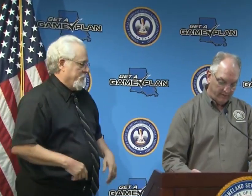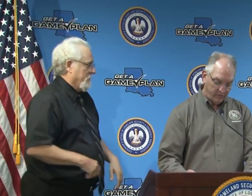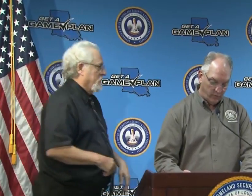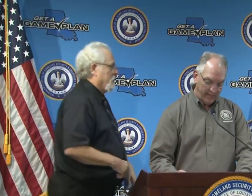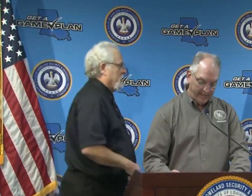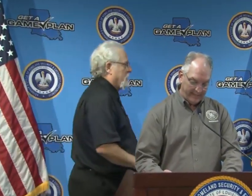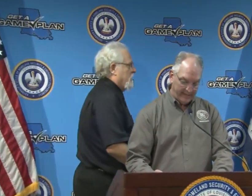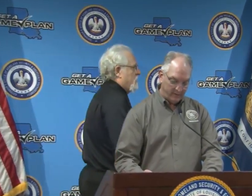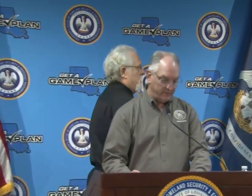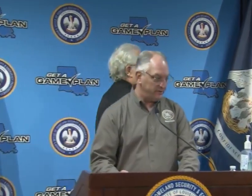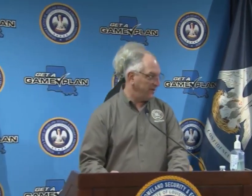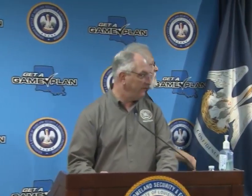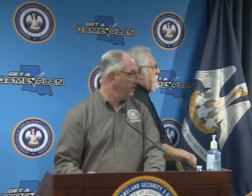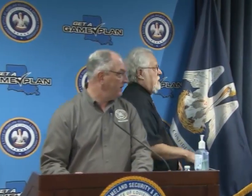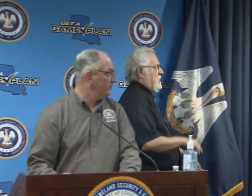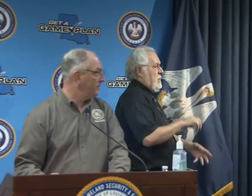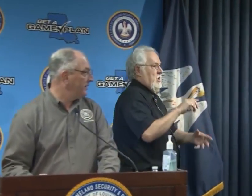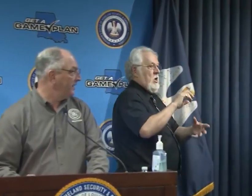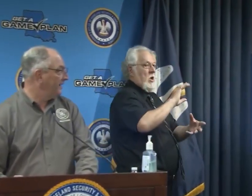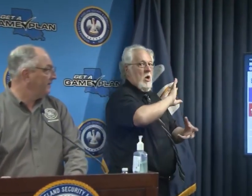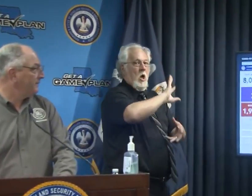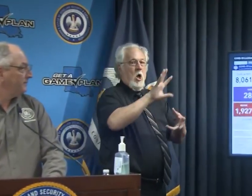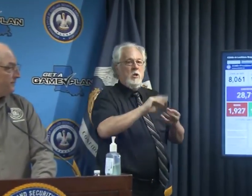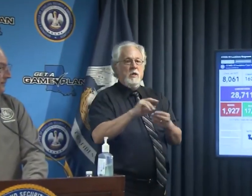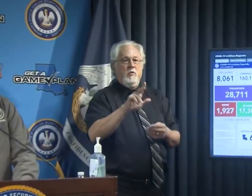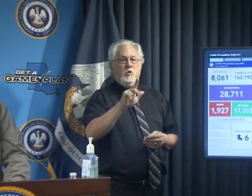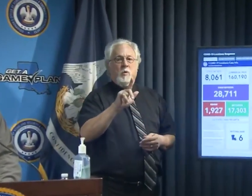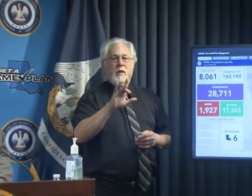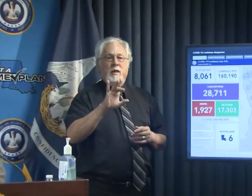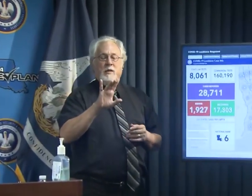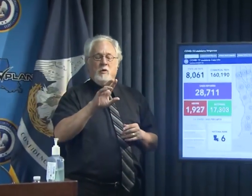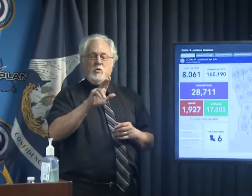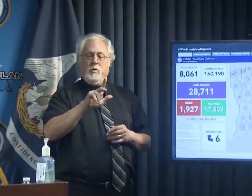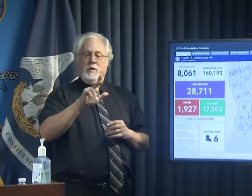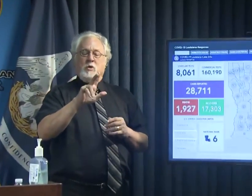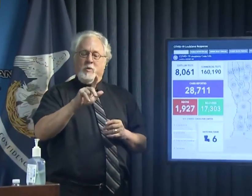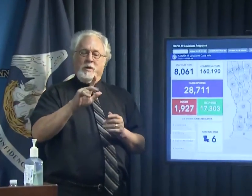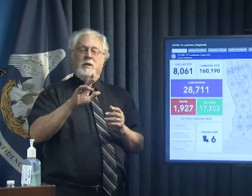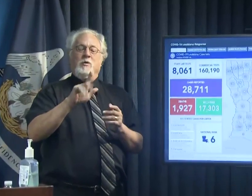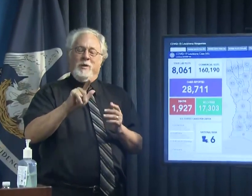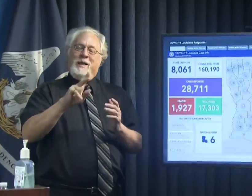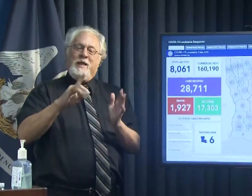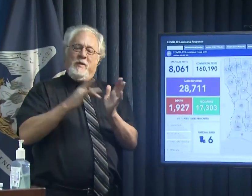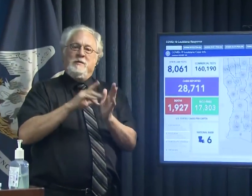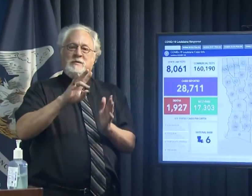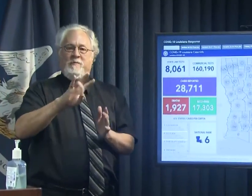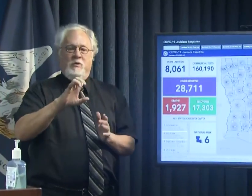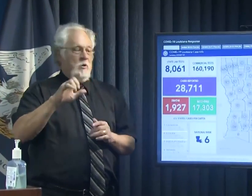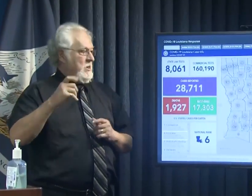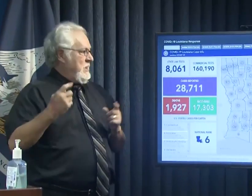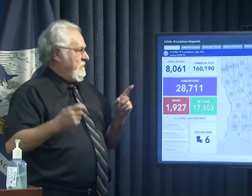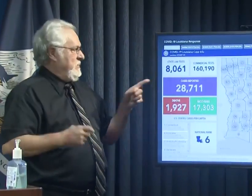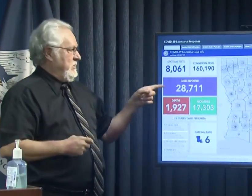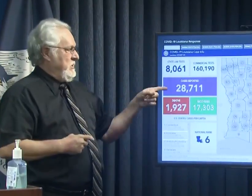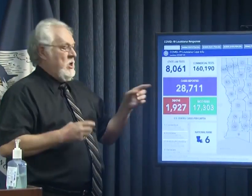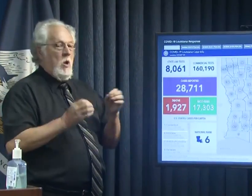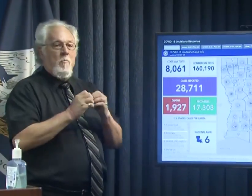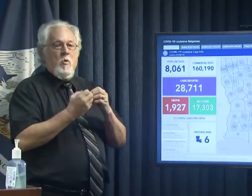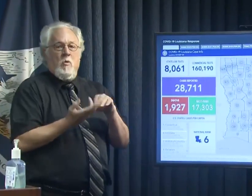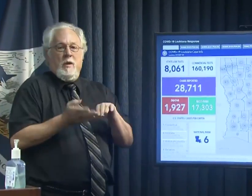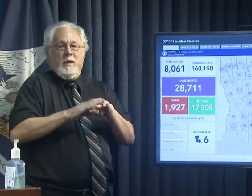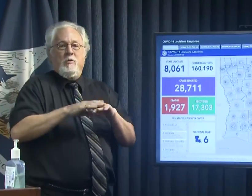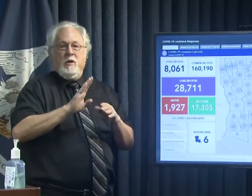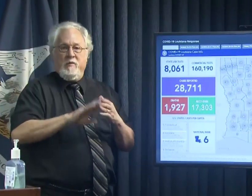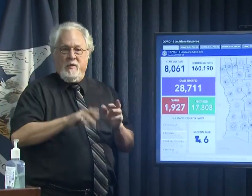total of 28,711 now that's a larger increase than we've reported